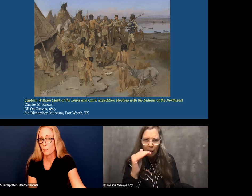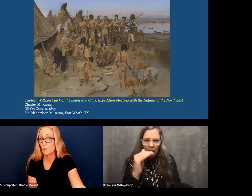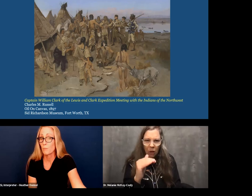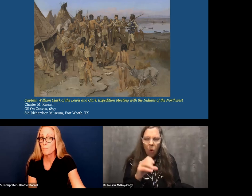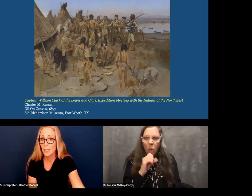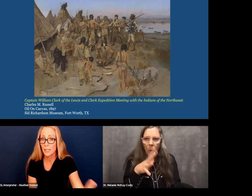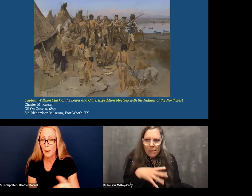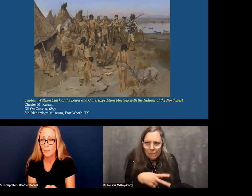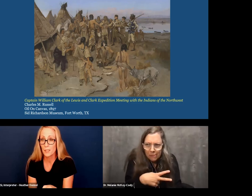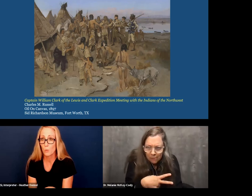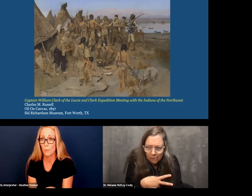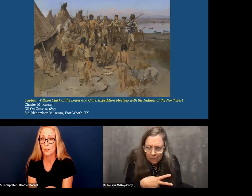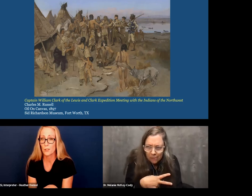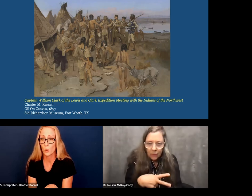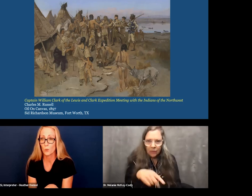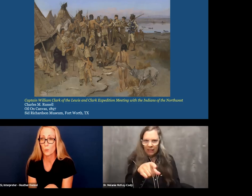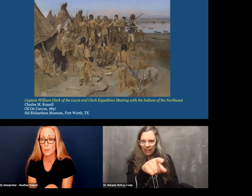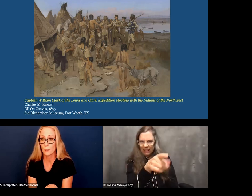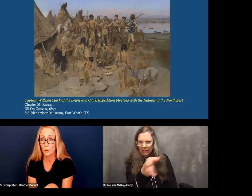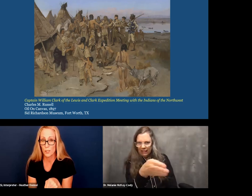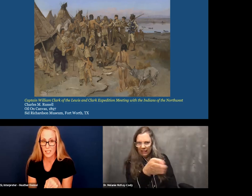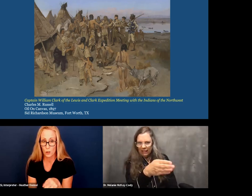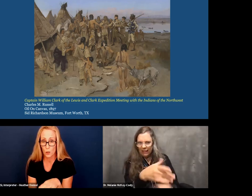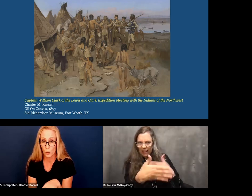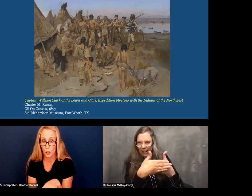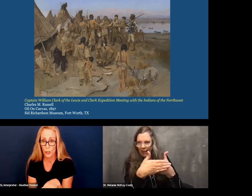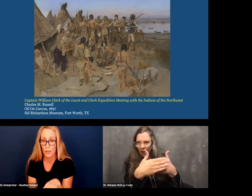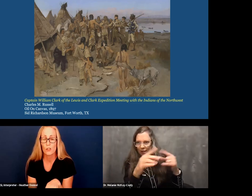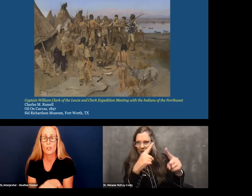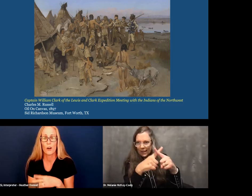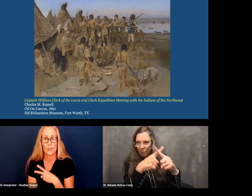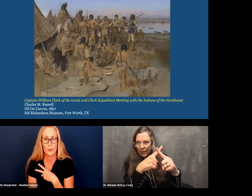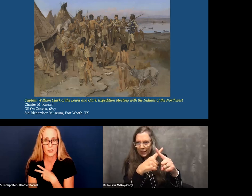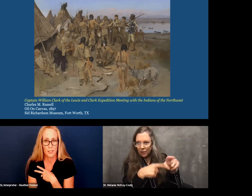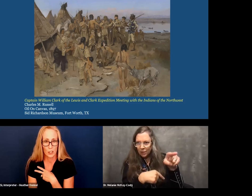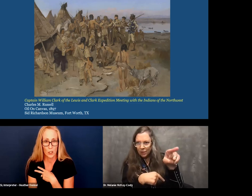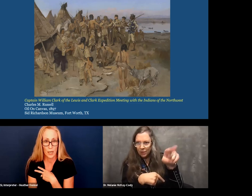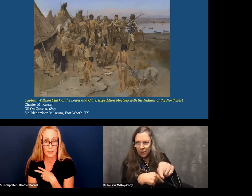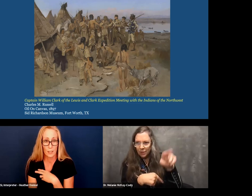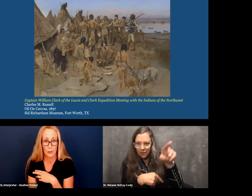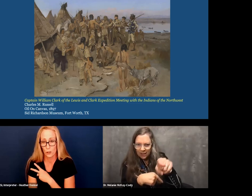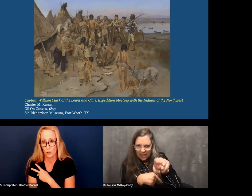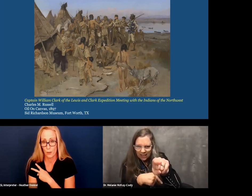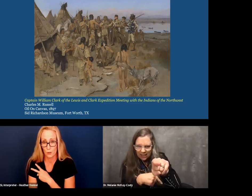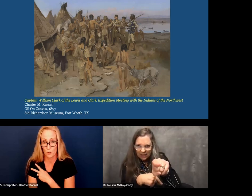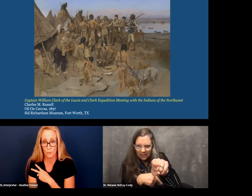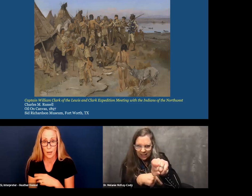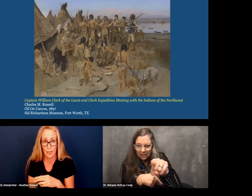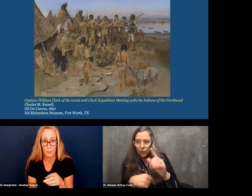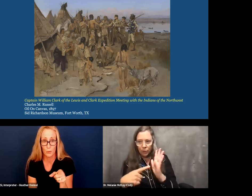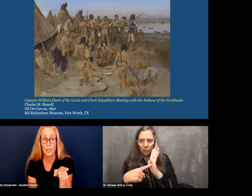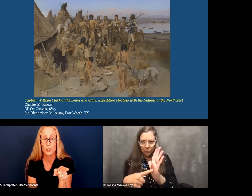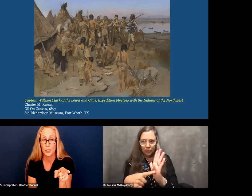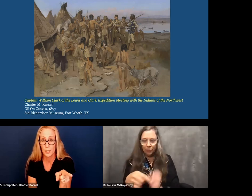But there might have missed the woman. There's an old woman who's shorter. She also has a bee on the chest, on her upper